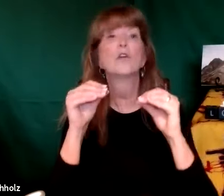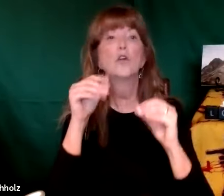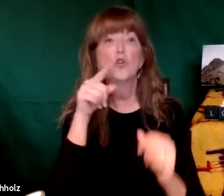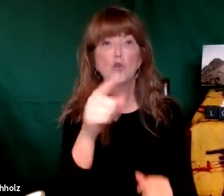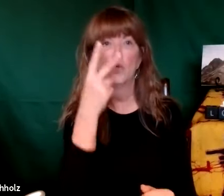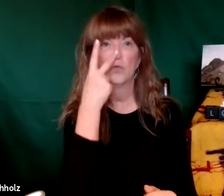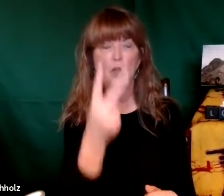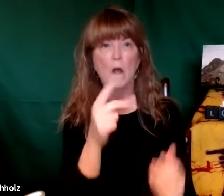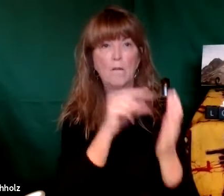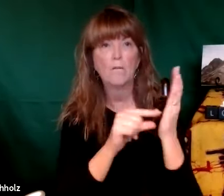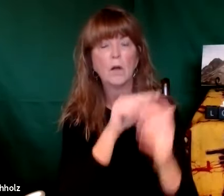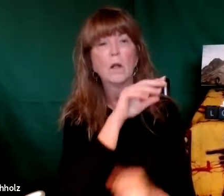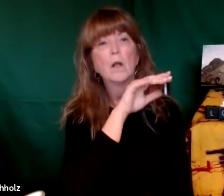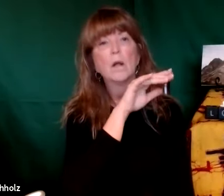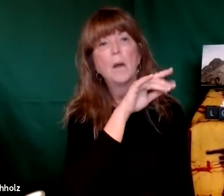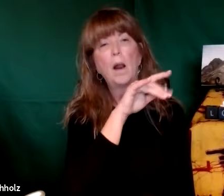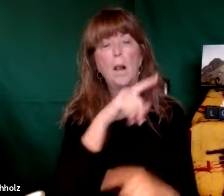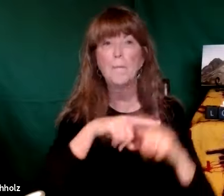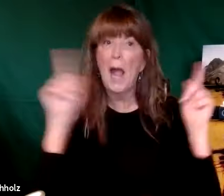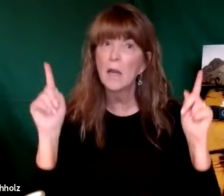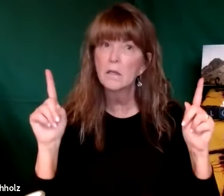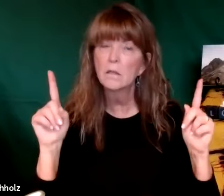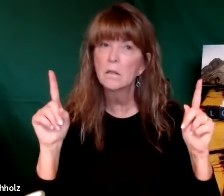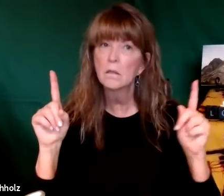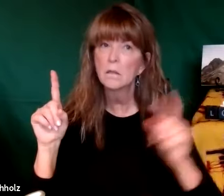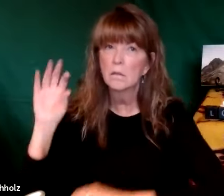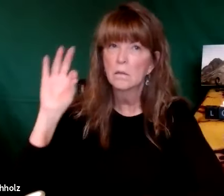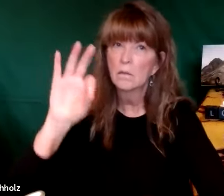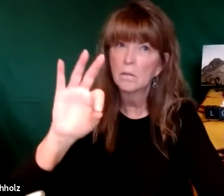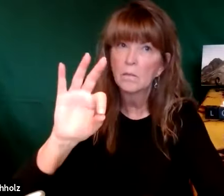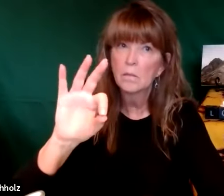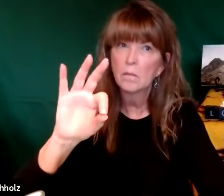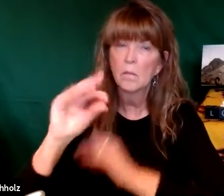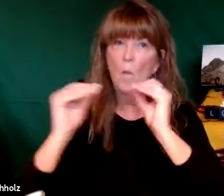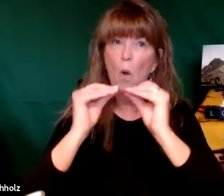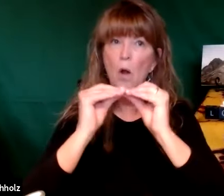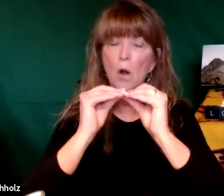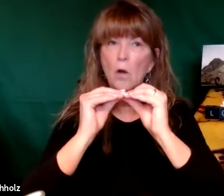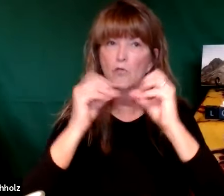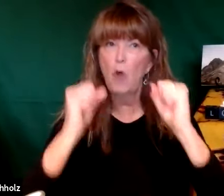that was Jesus' teaching us you saw you they said you know you've heard blah blah blah blah but